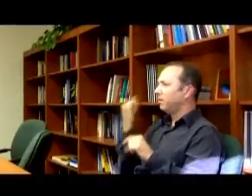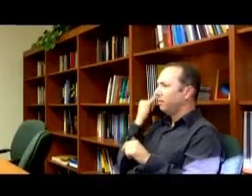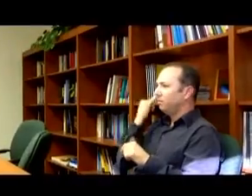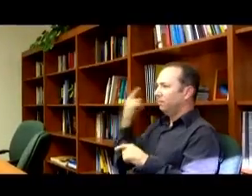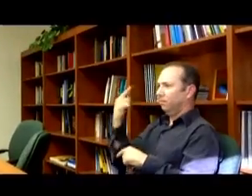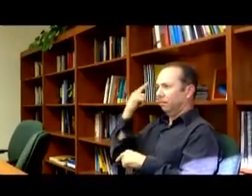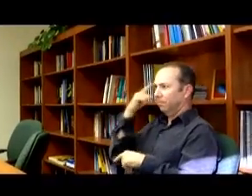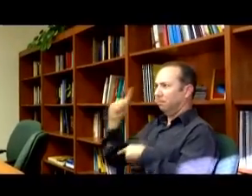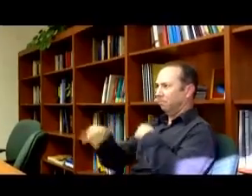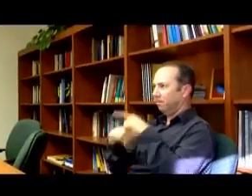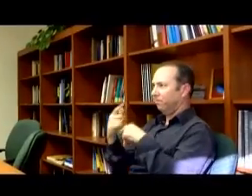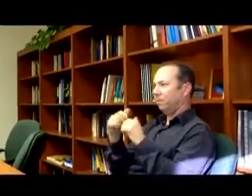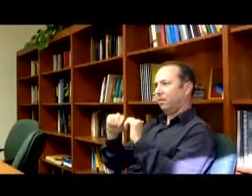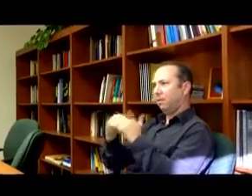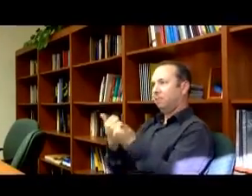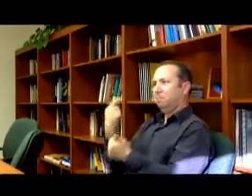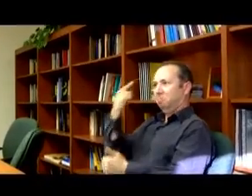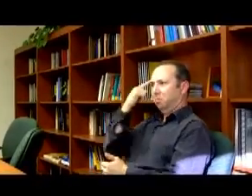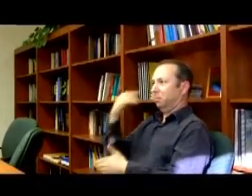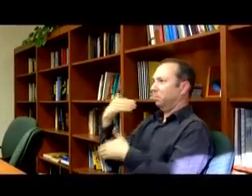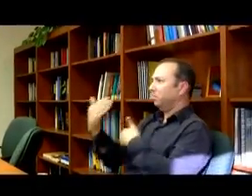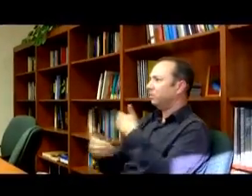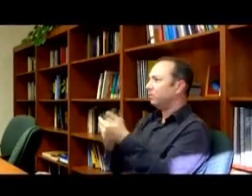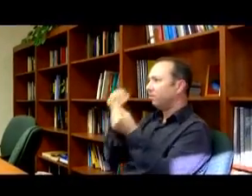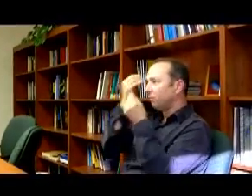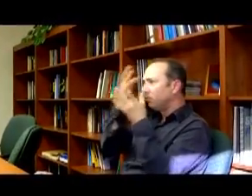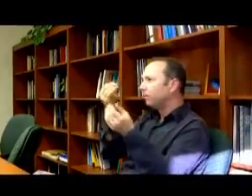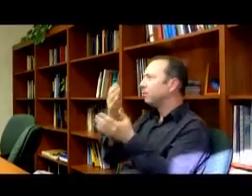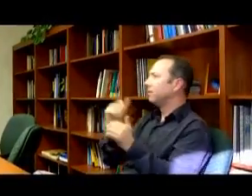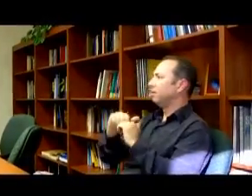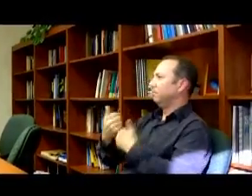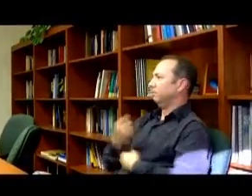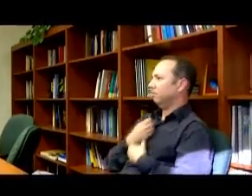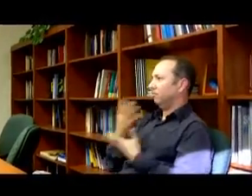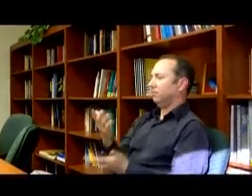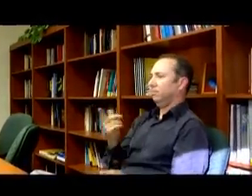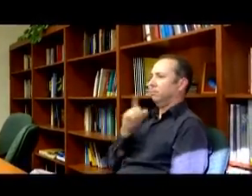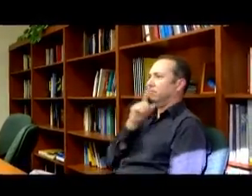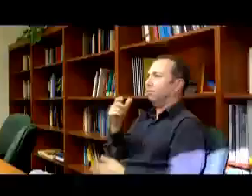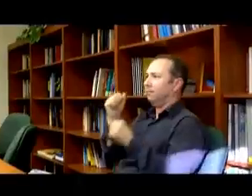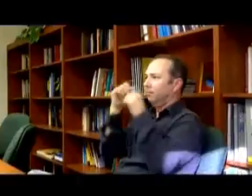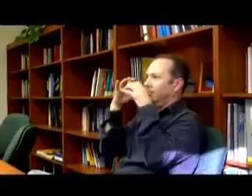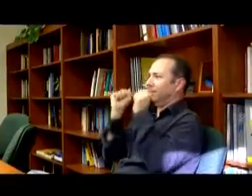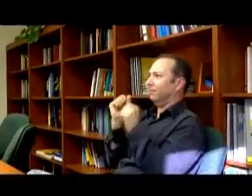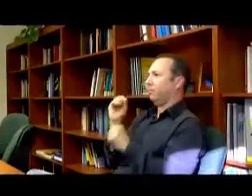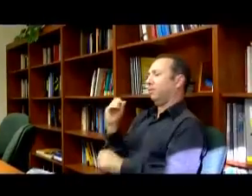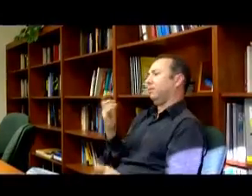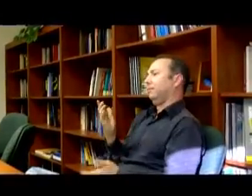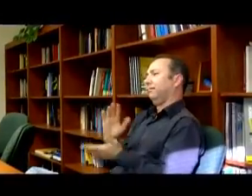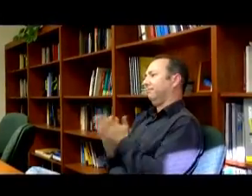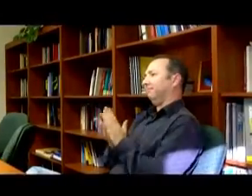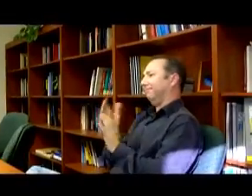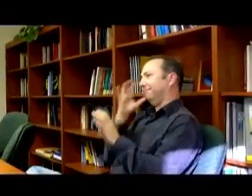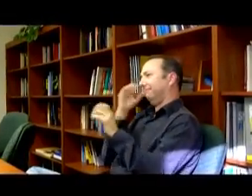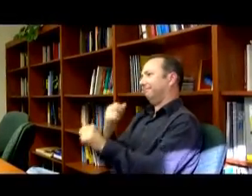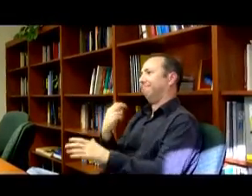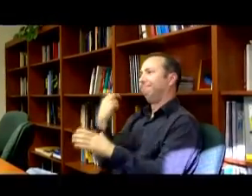the brain processes, how we speak, how we communicate, how we process information and express ourselves. It's